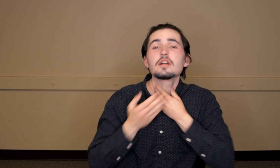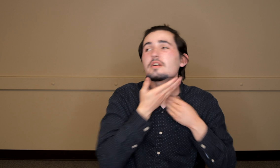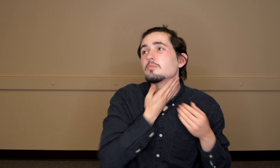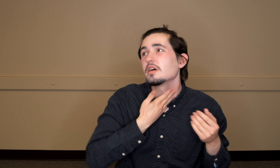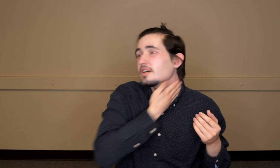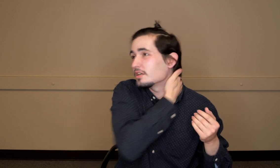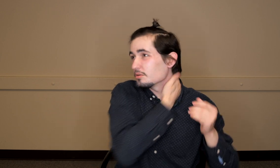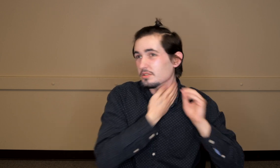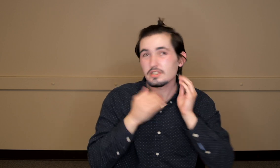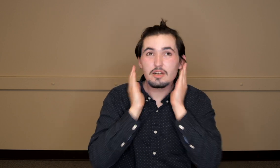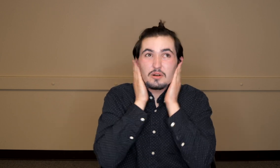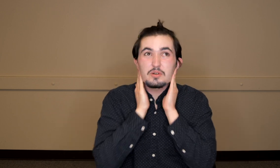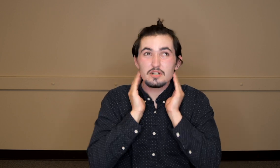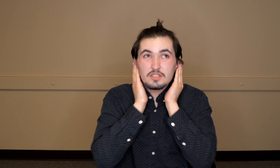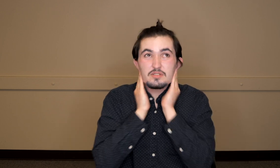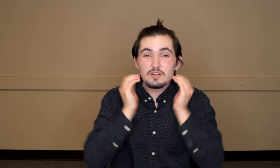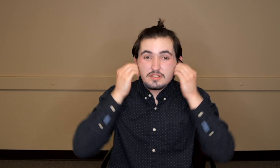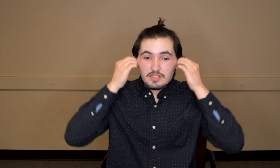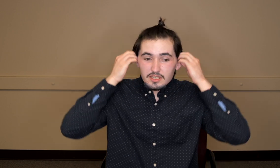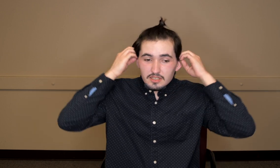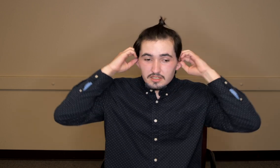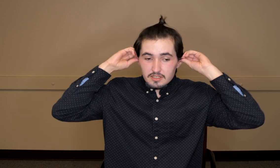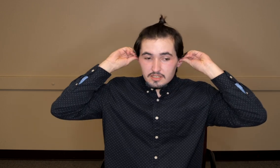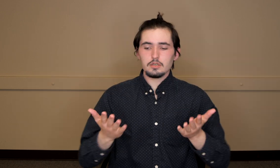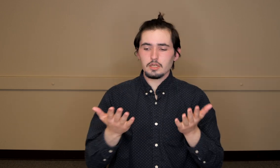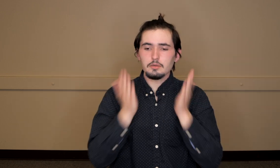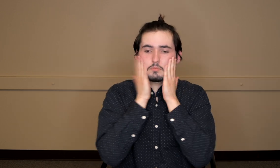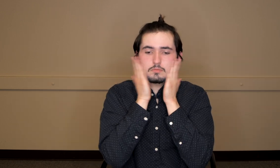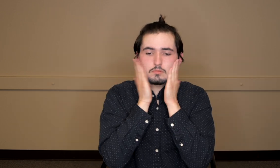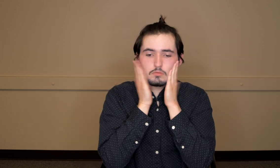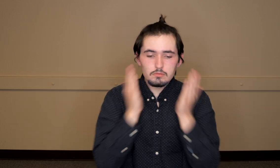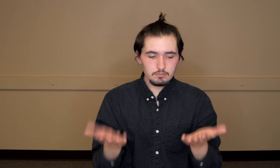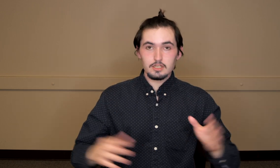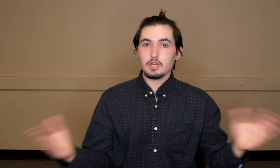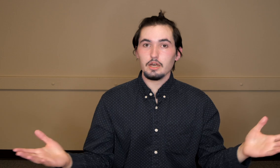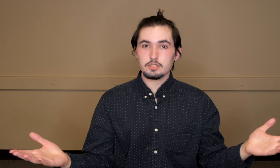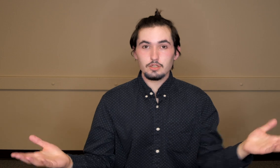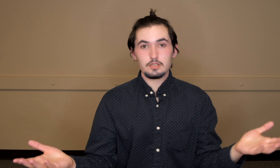but we'll see how it wears throughout the day. Okay how does it look?